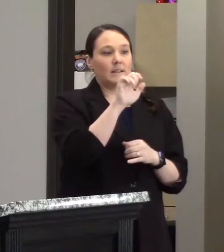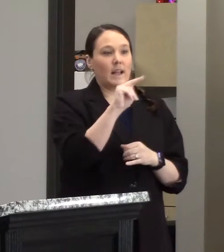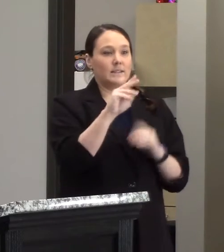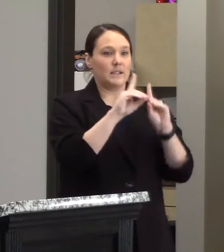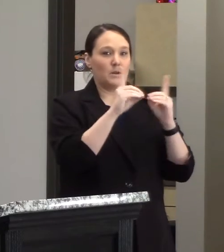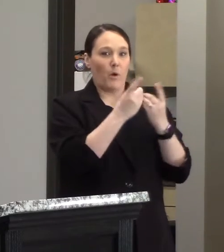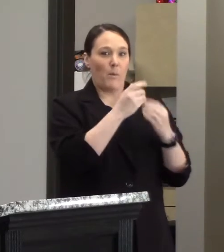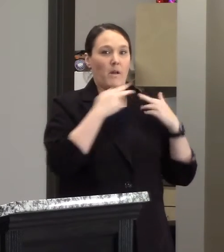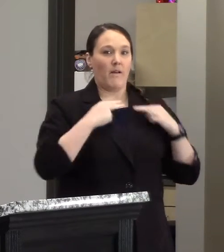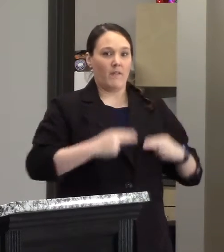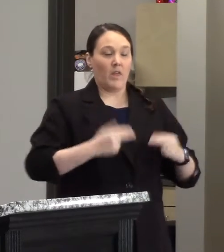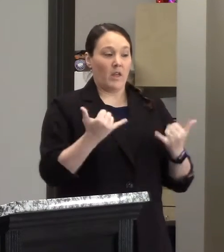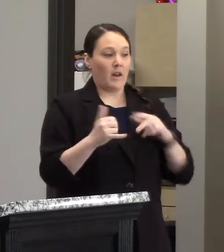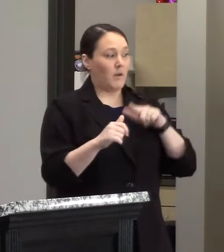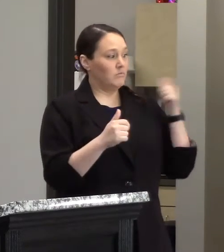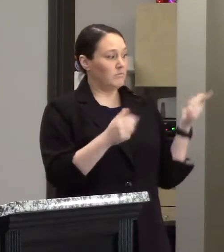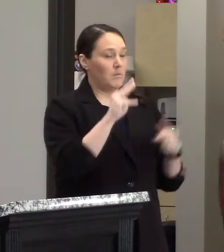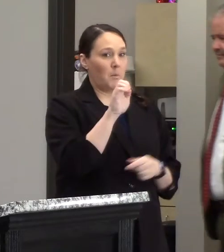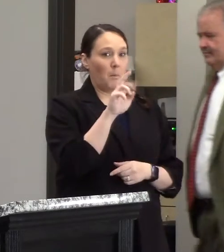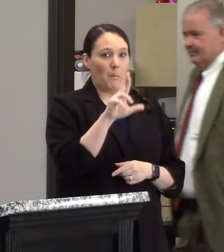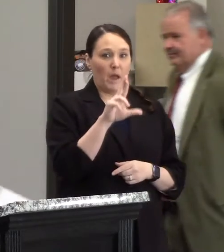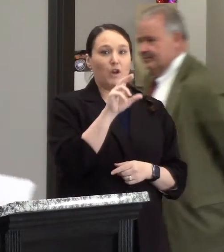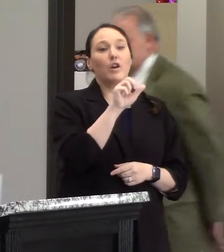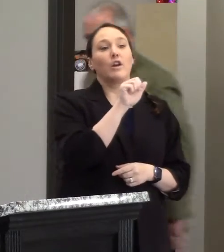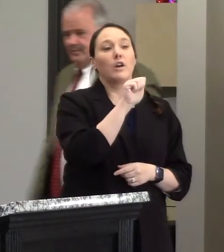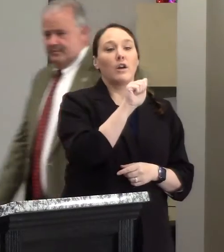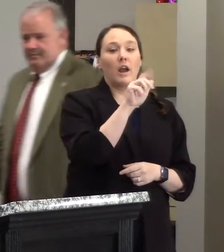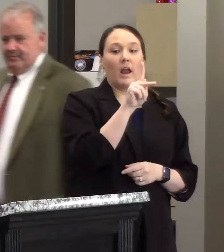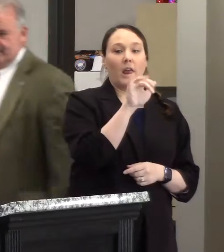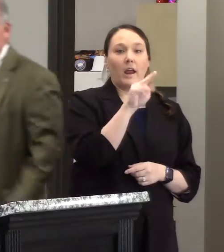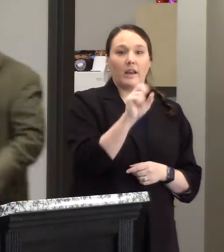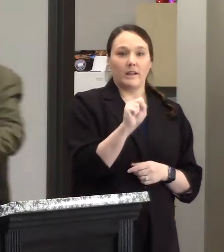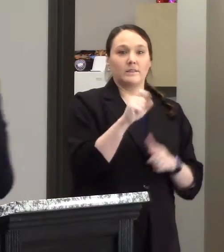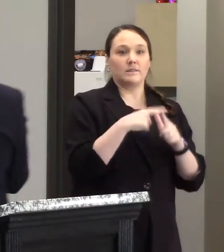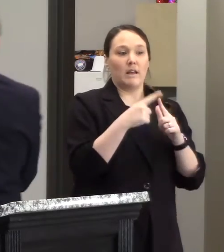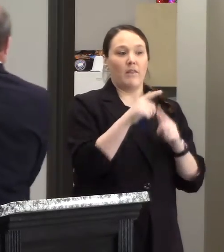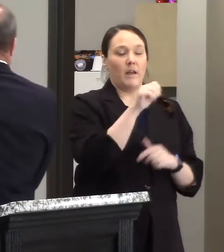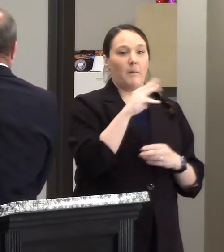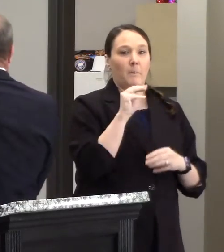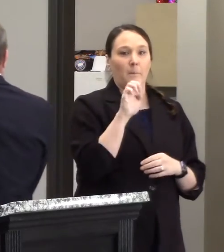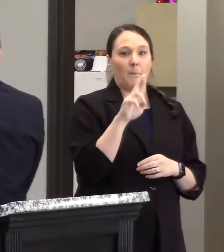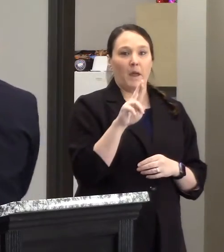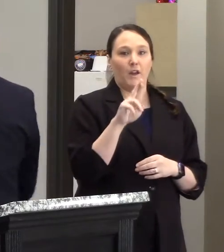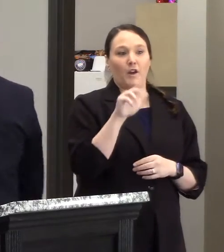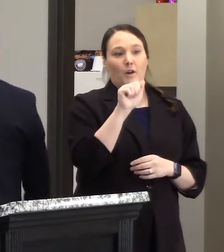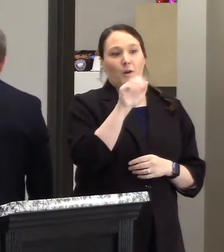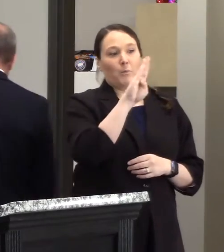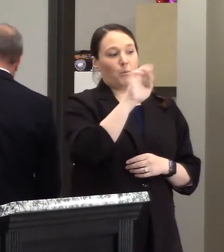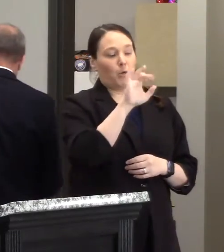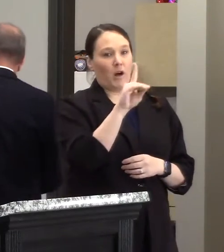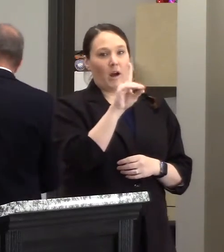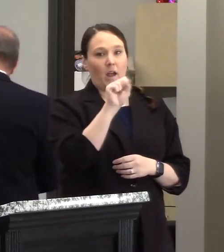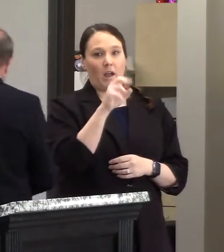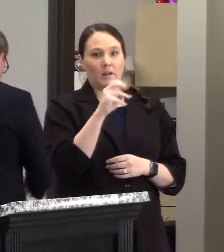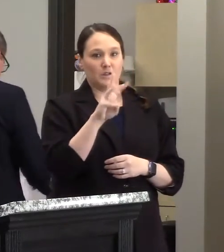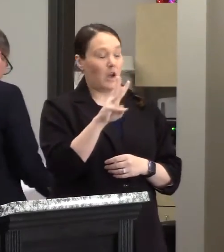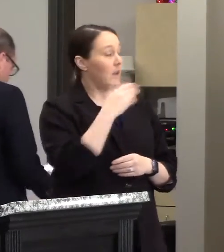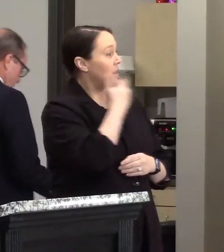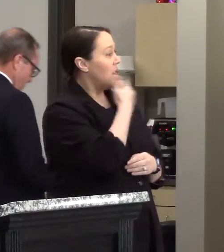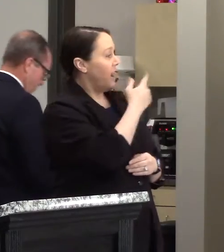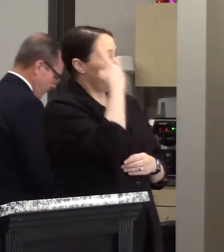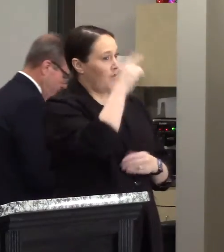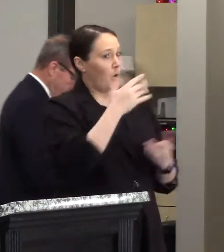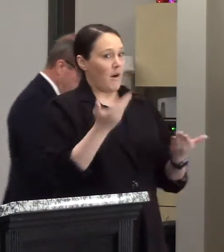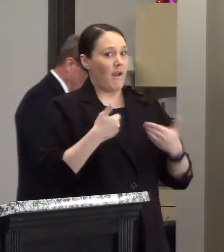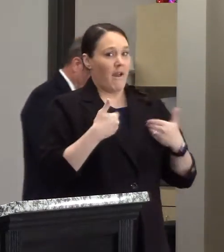at this time i'll turn it over to mayor akins and then mayor bradshaw thank you mayor very much for hosting us